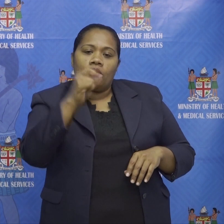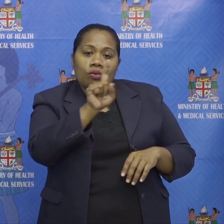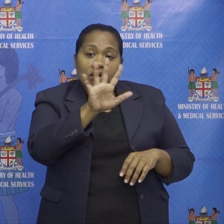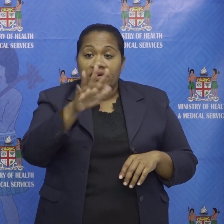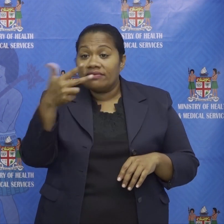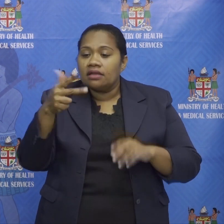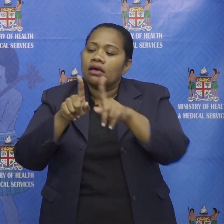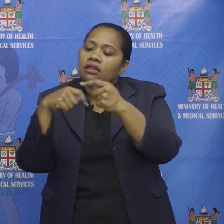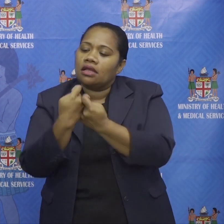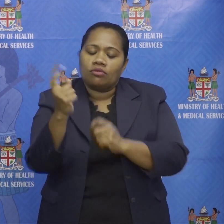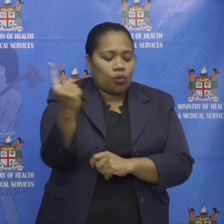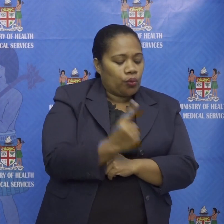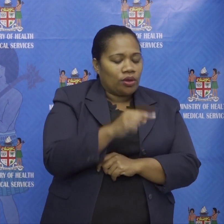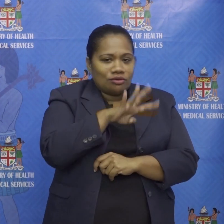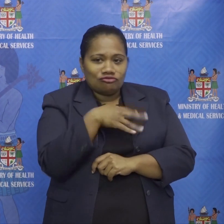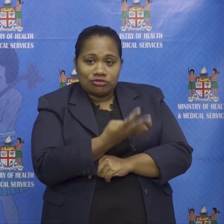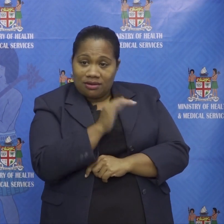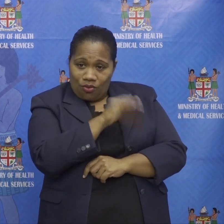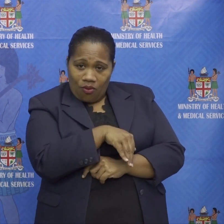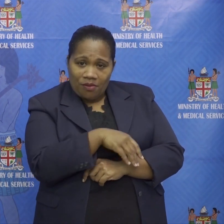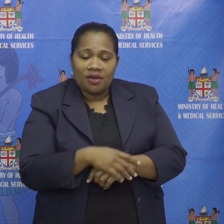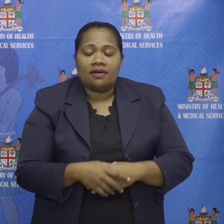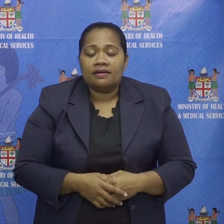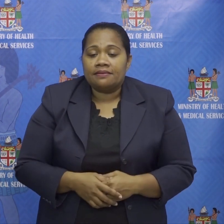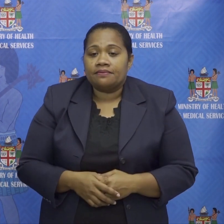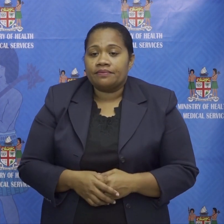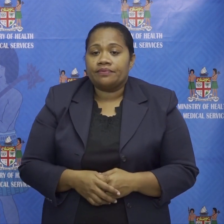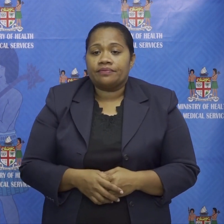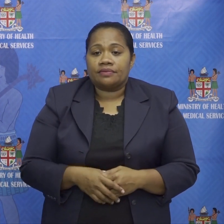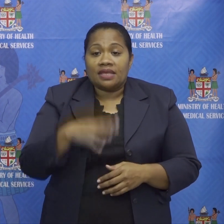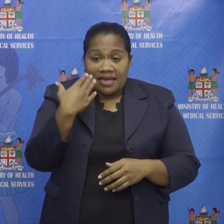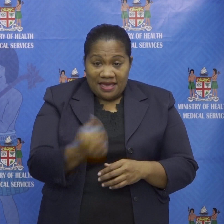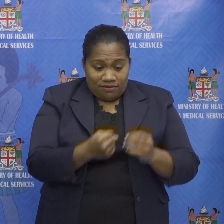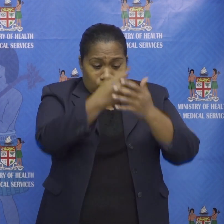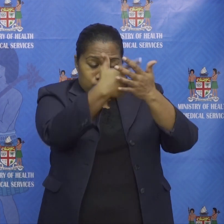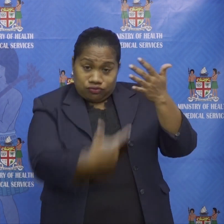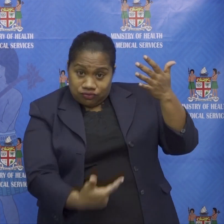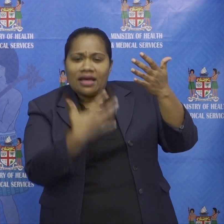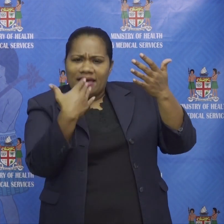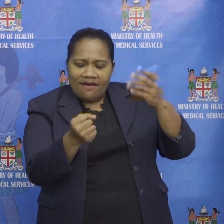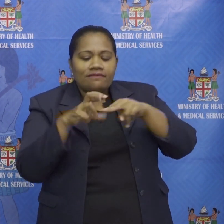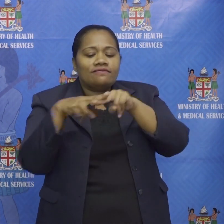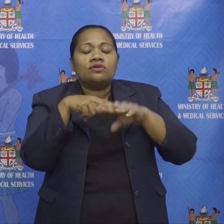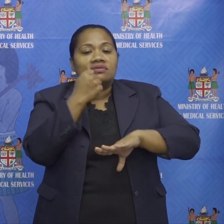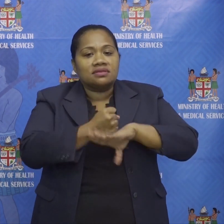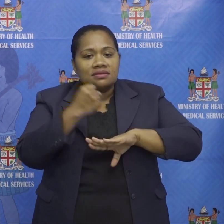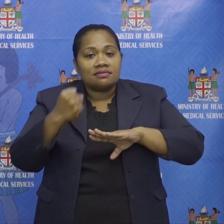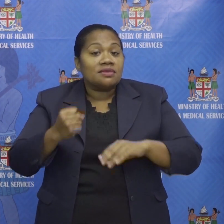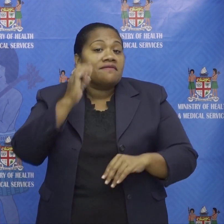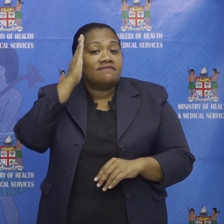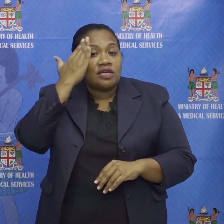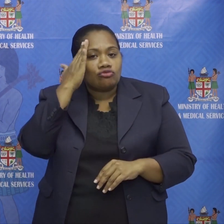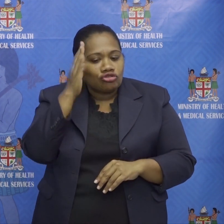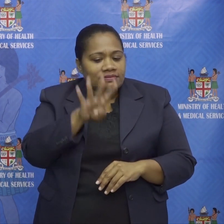the full list of screening clinics is on the fijian government facebook page if we follow this advice i promise you